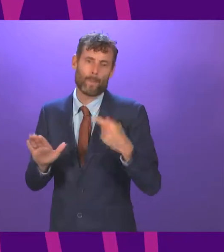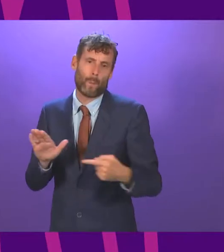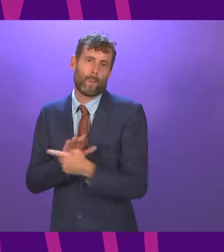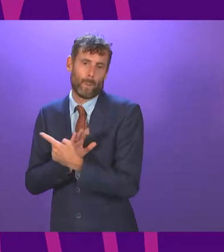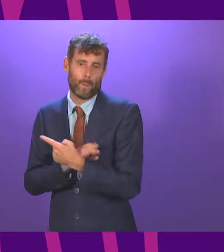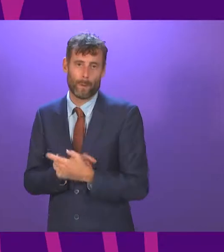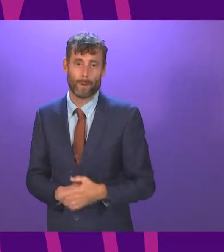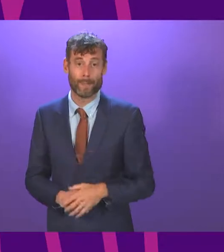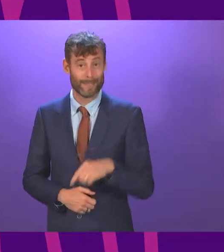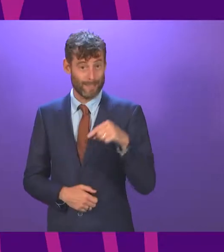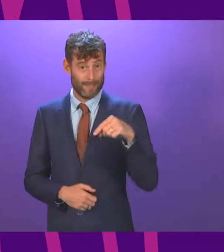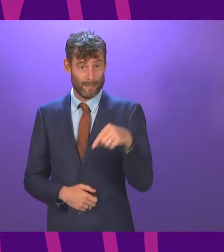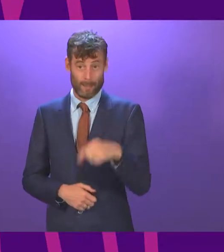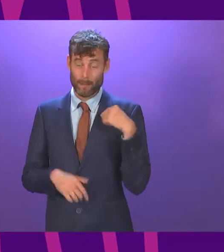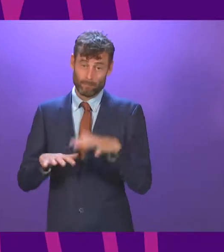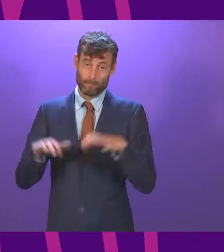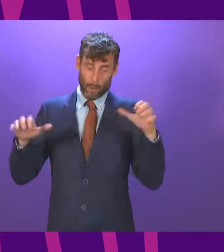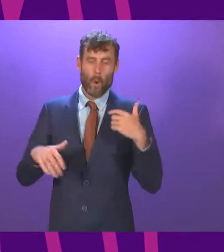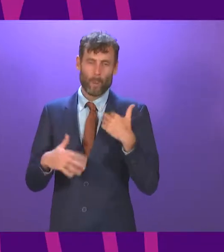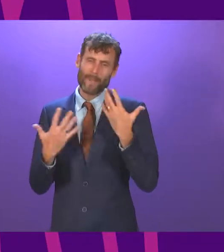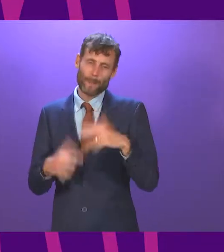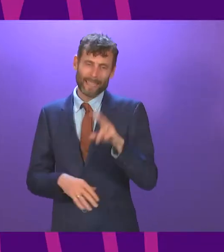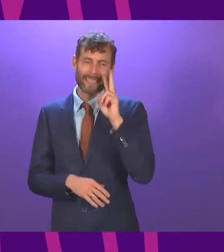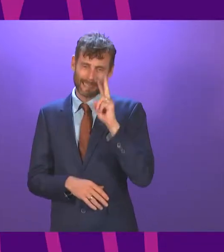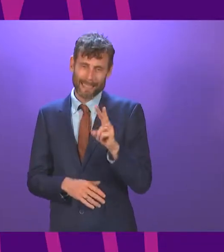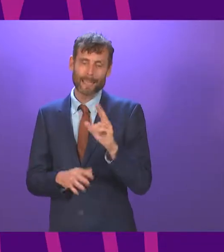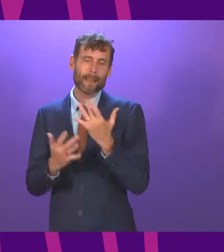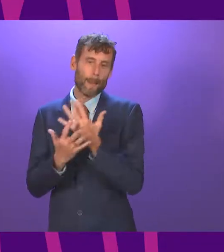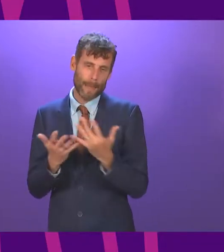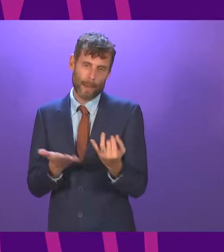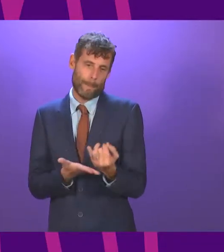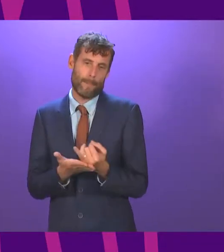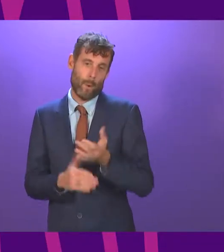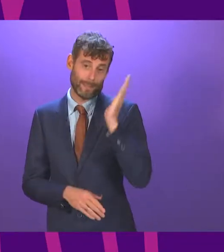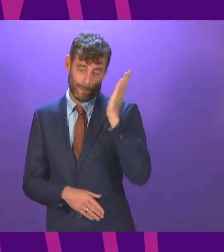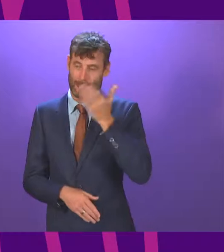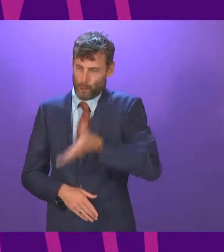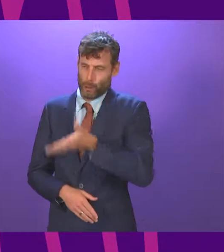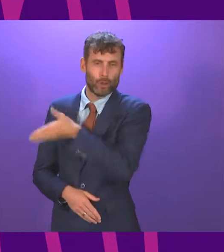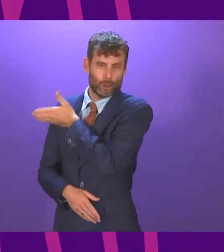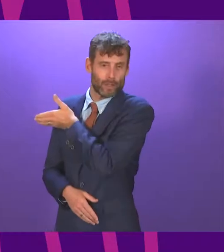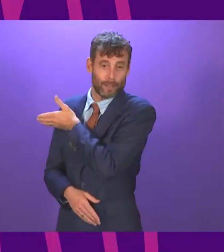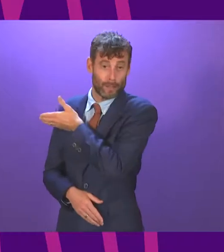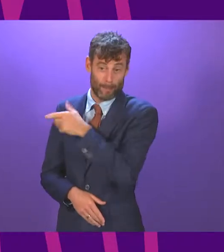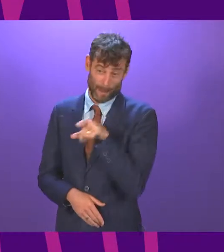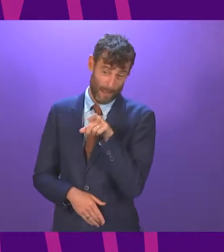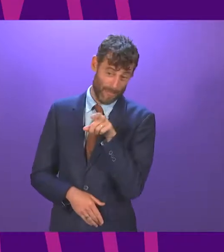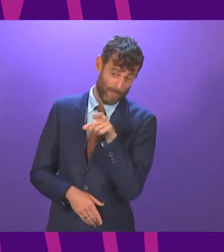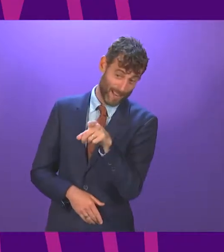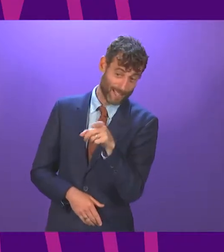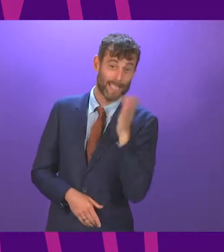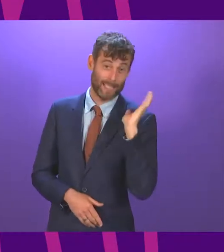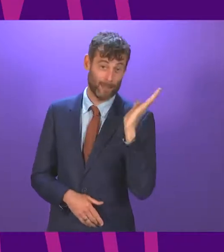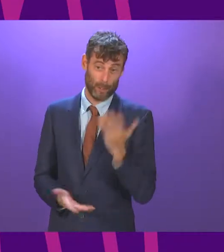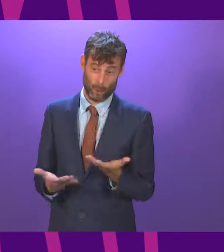say this Chamber has witnessed its fair share of poor speeches but that one from the Deputy First Minister will rank pretty highly.